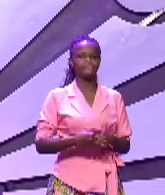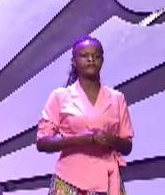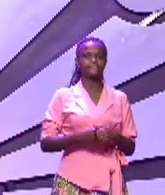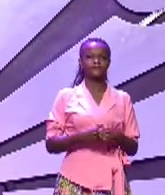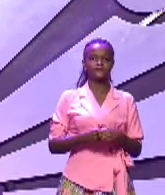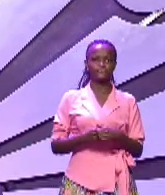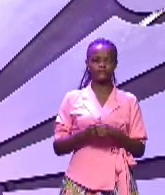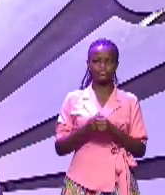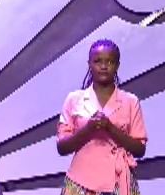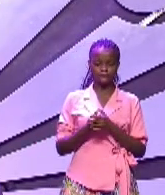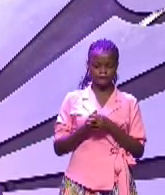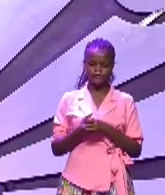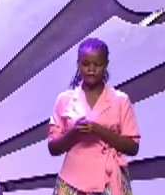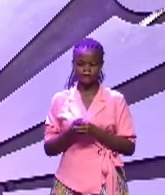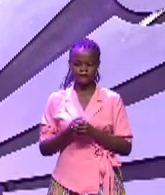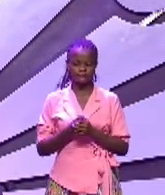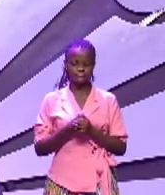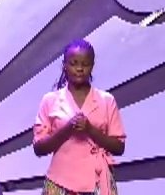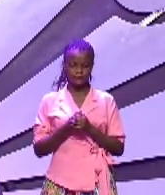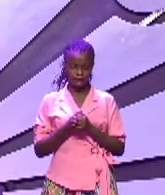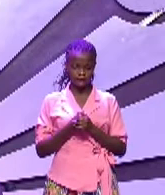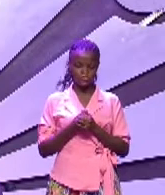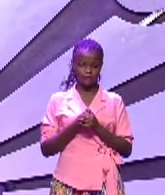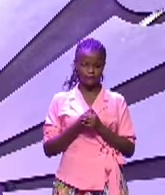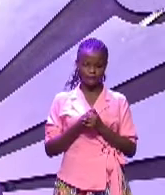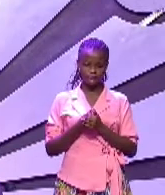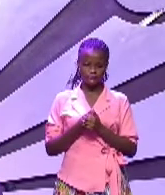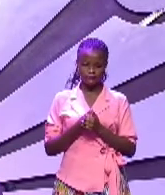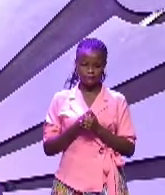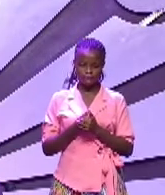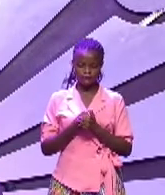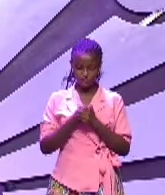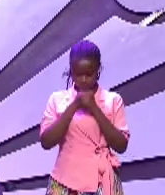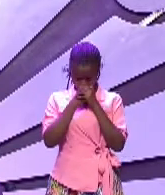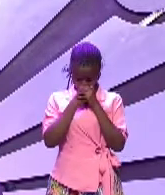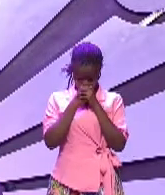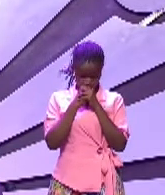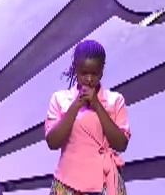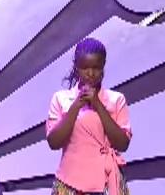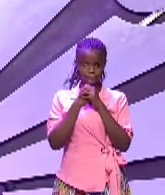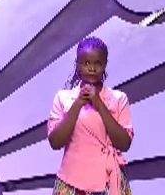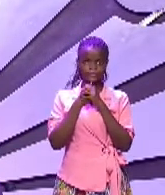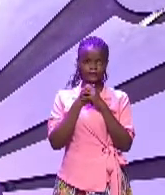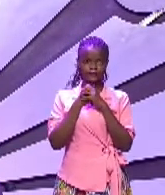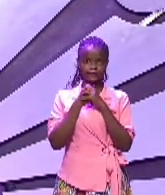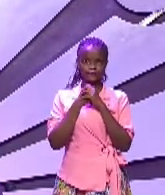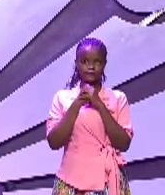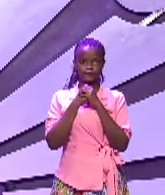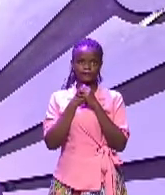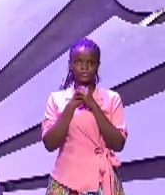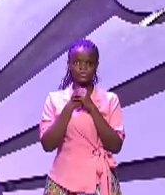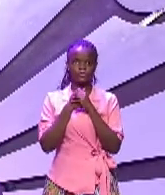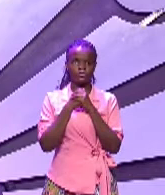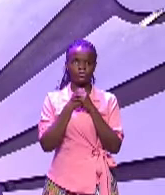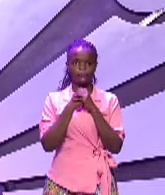sungu wa lida anze kubamwe na tampu lida mkama na ngaba andi chiku male toyogira natena ange